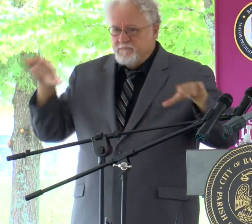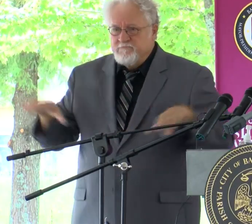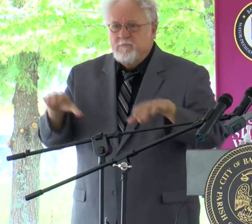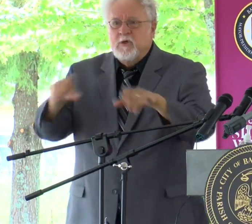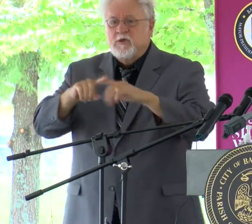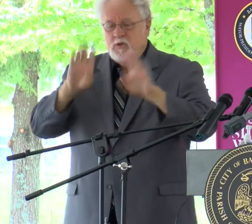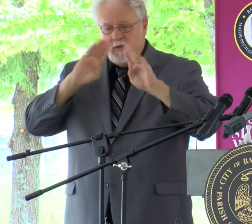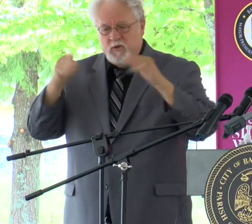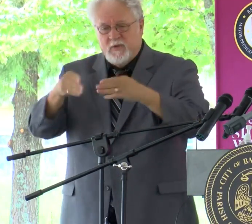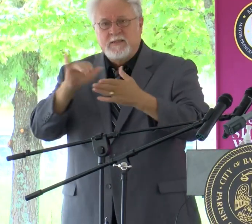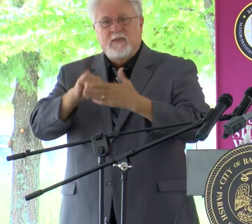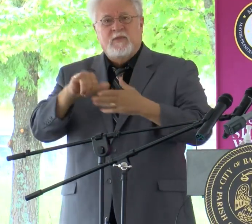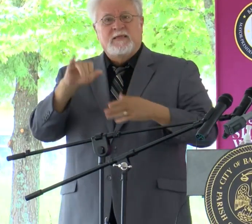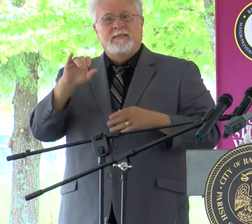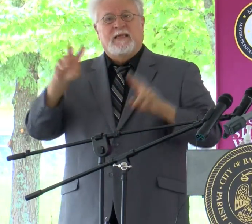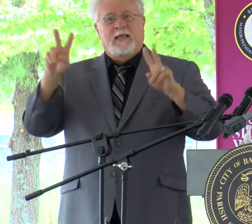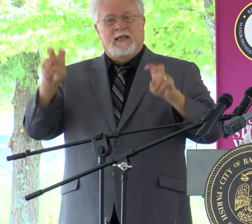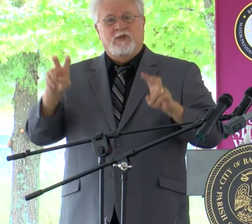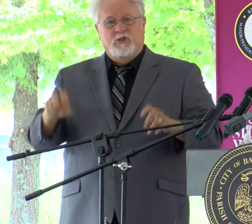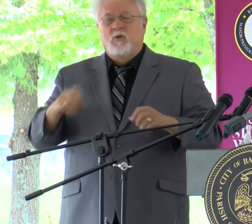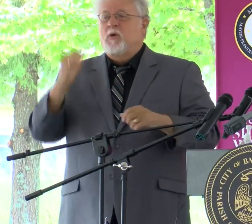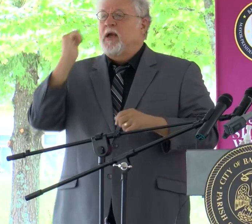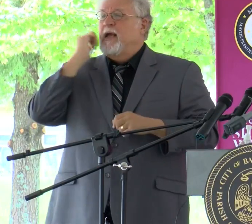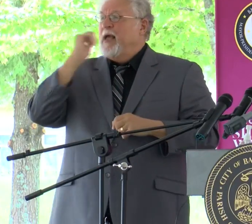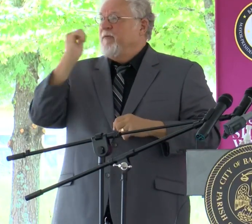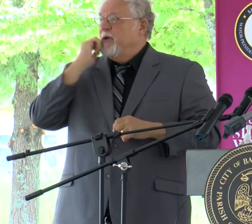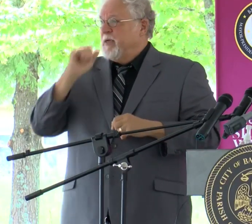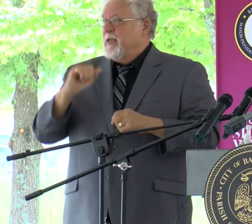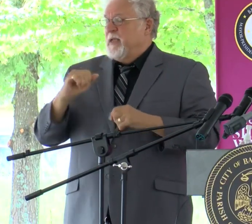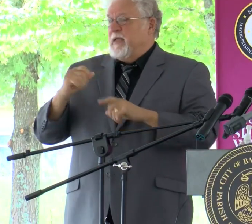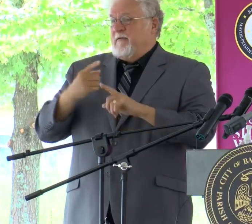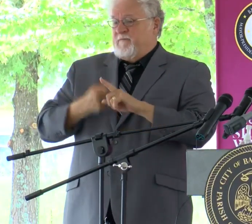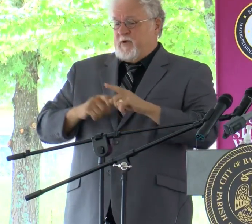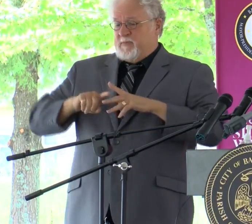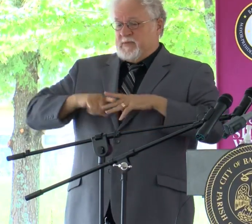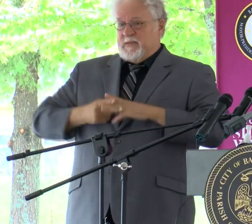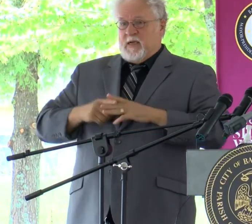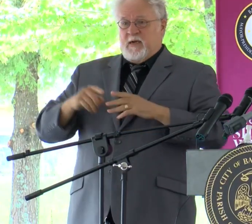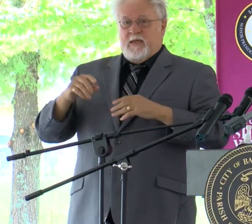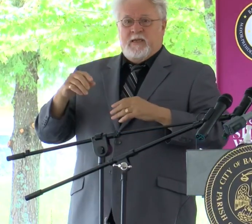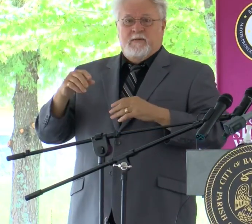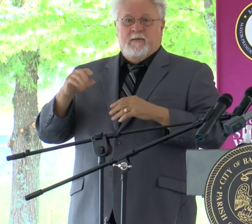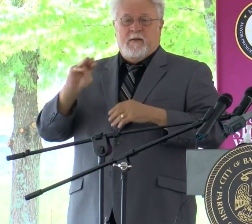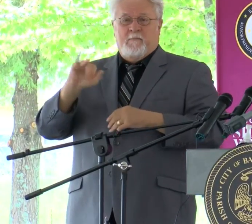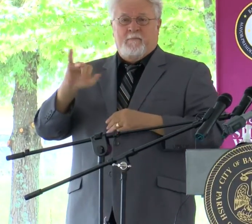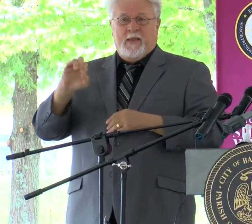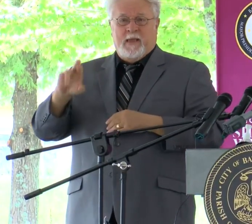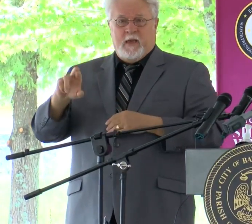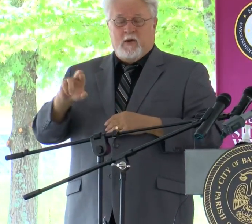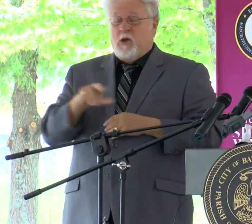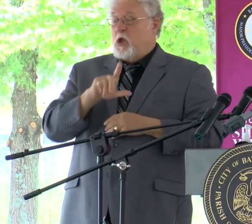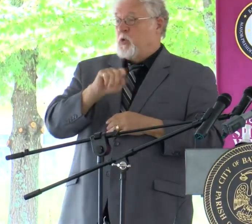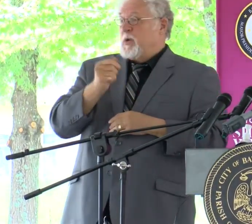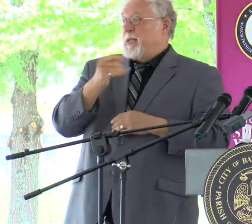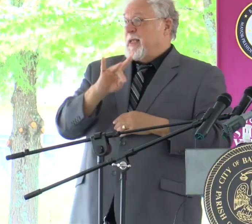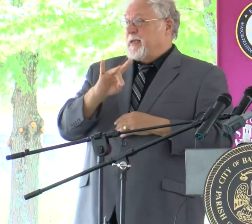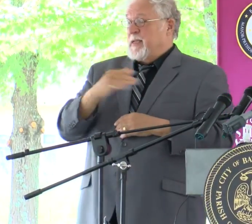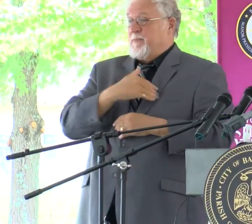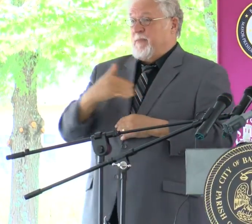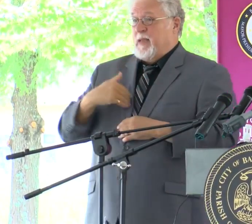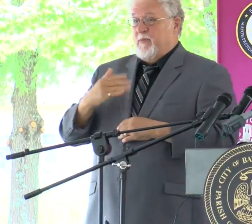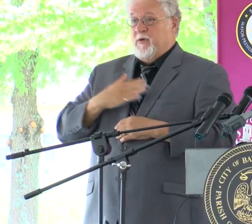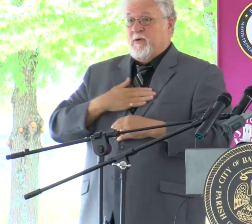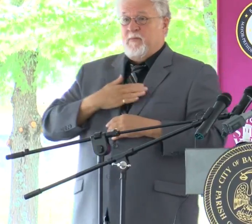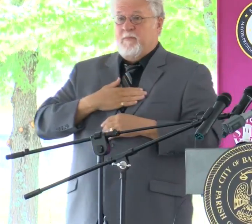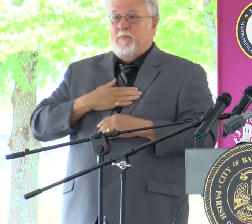address this issue every single day since I came in office. In 2018, the members of my